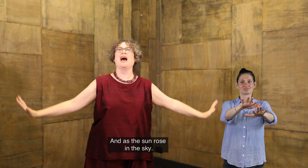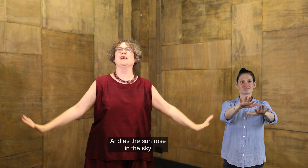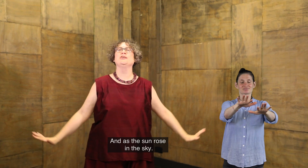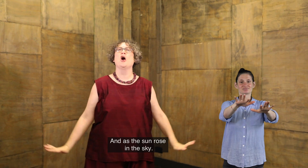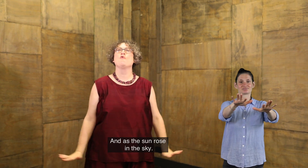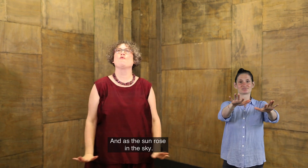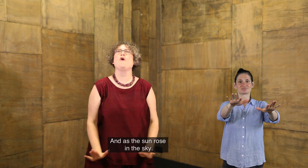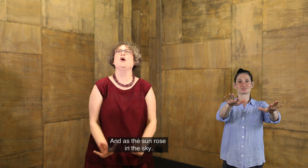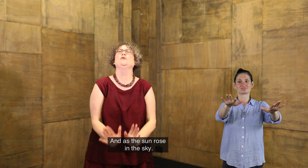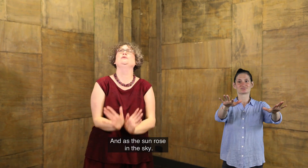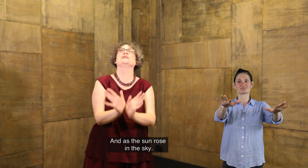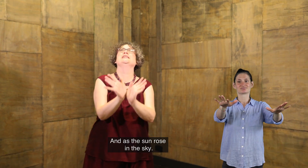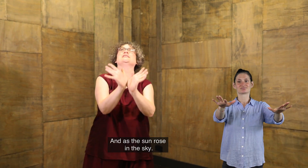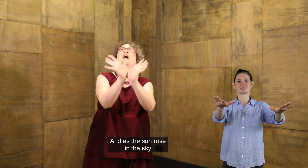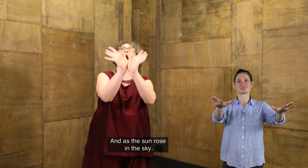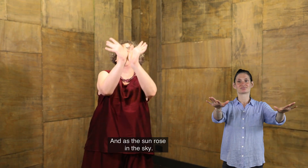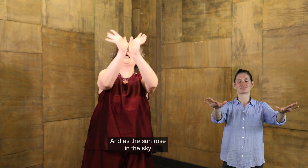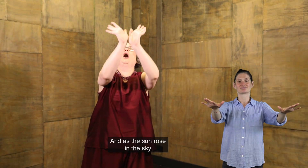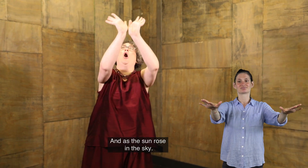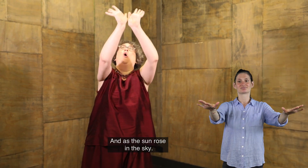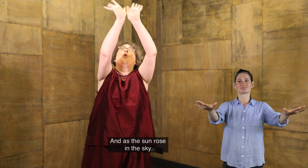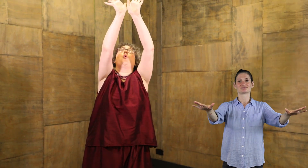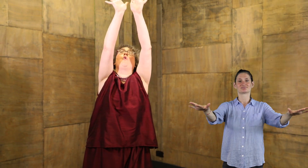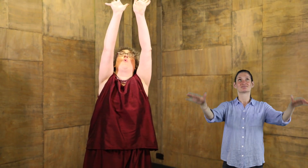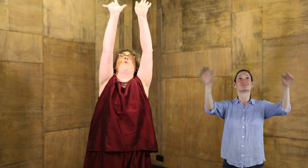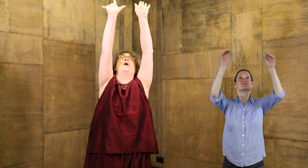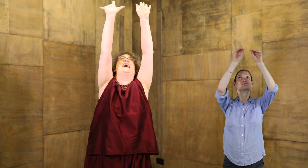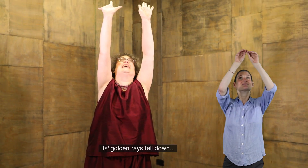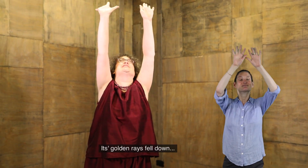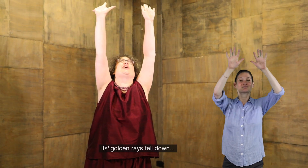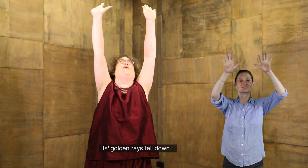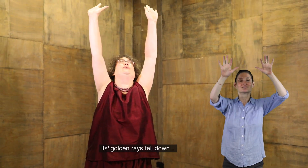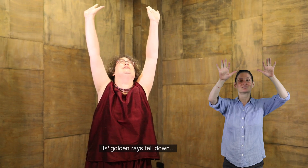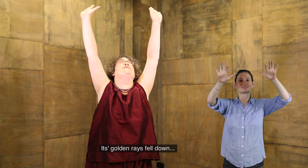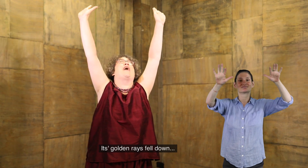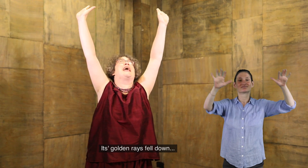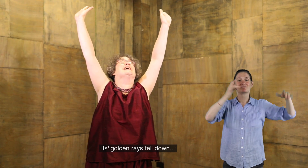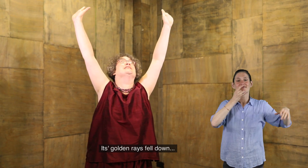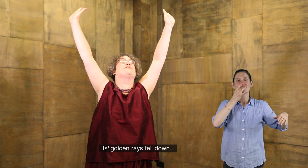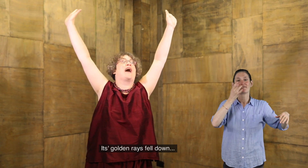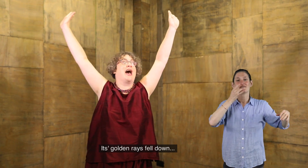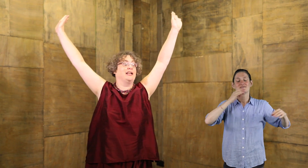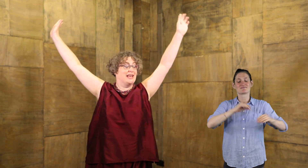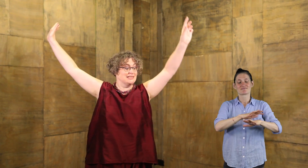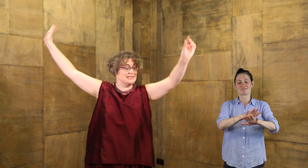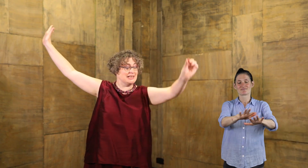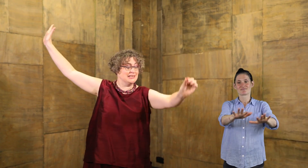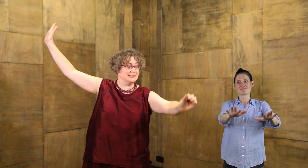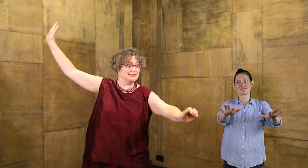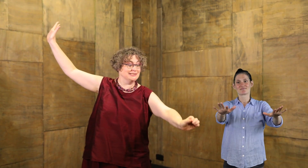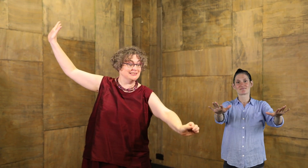the sun rose in the sky, Its golden rays fell,